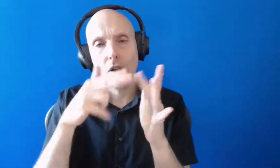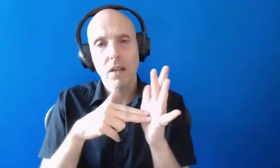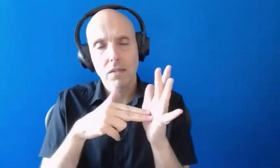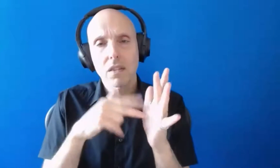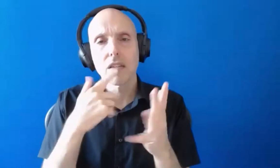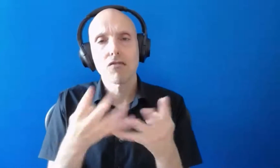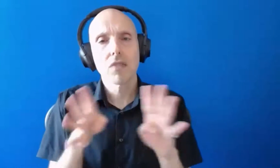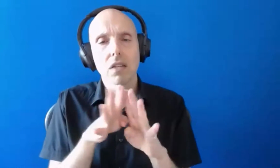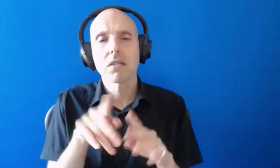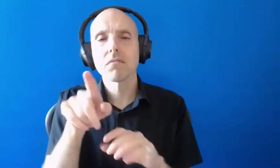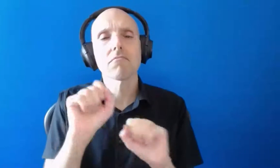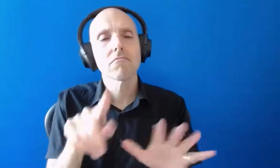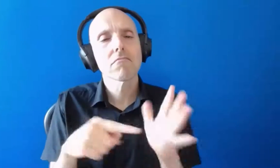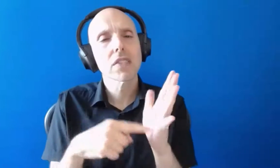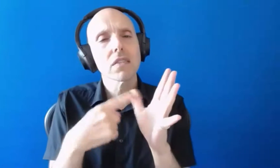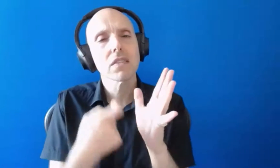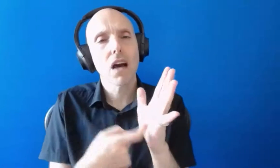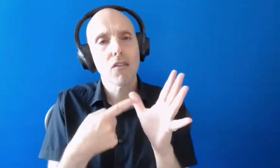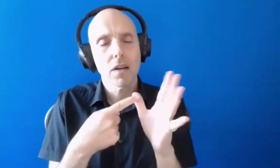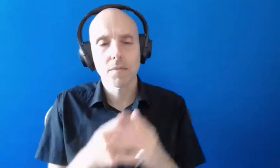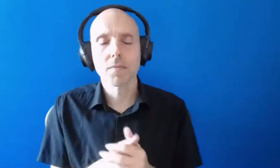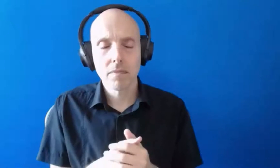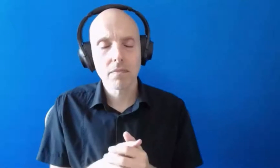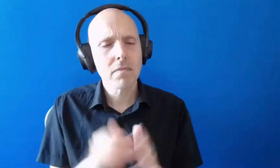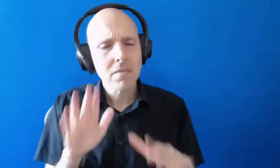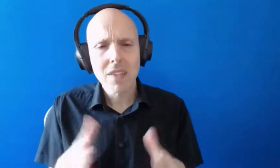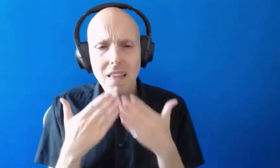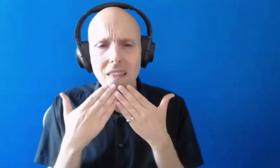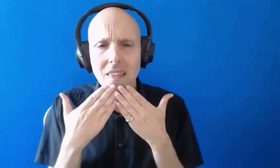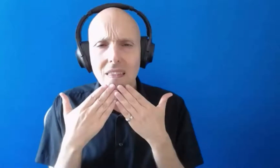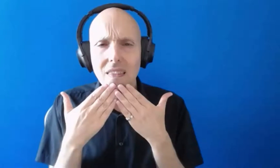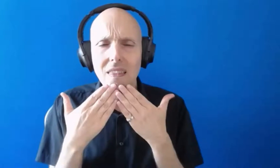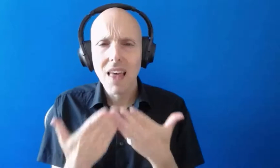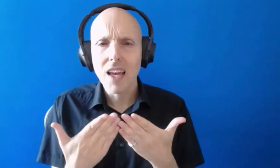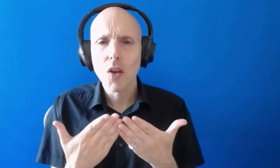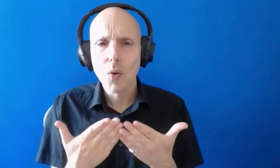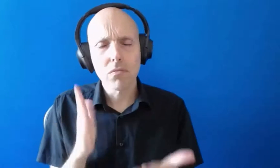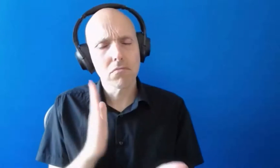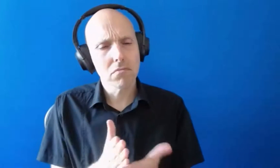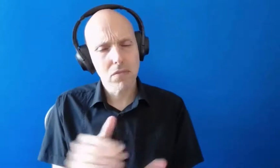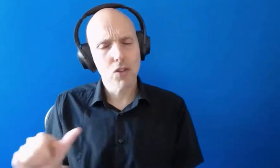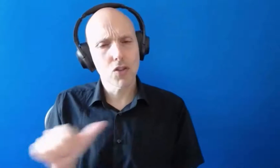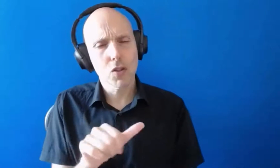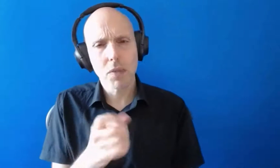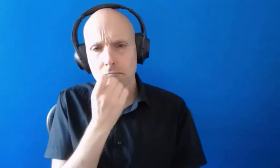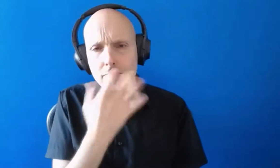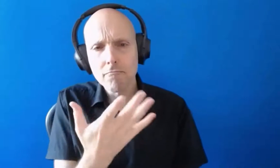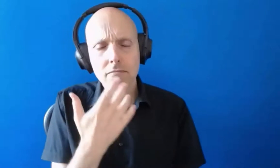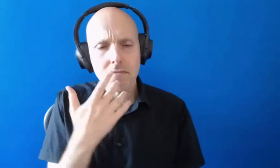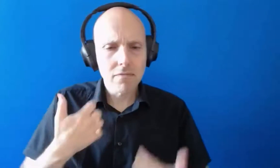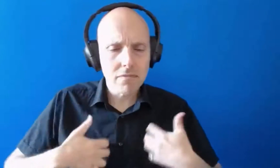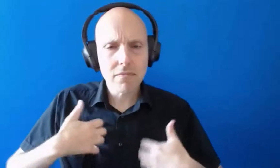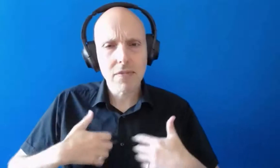thank you Martin and welcome everybody to this really really what should be a really brilliant session with the student loans company.